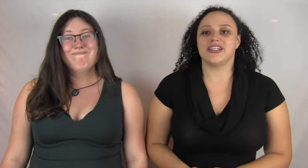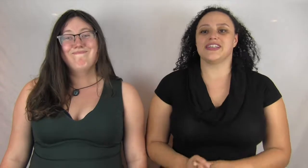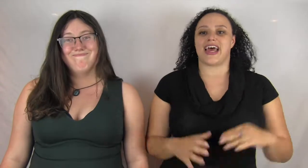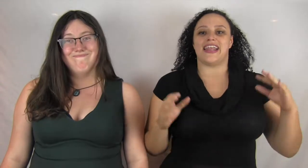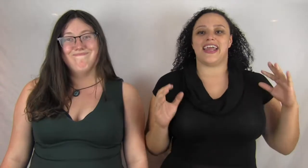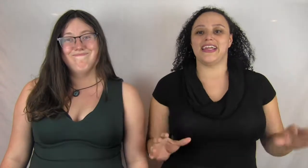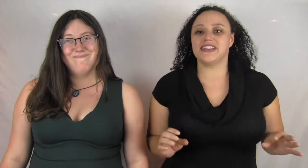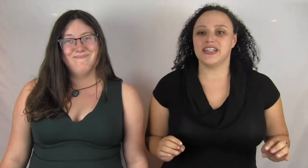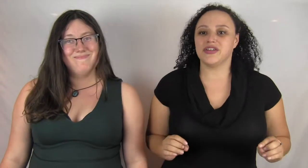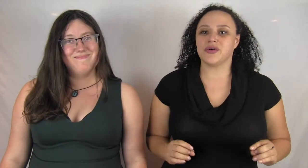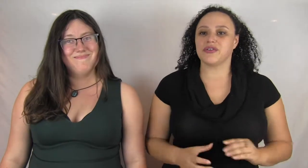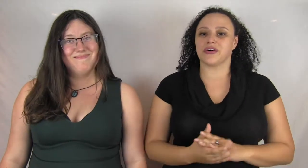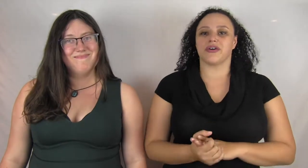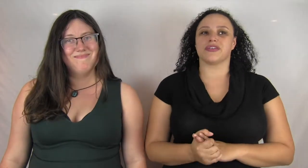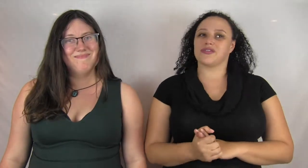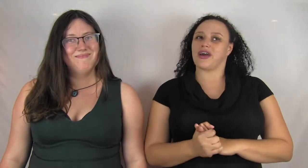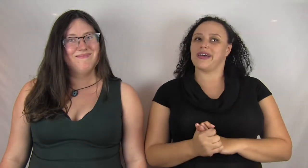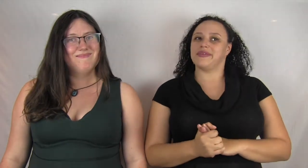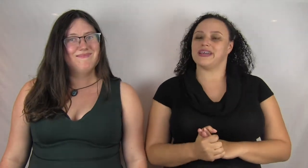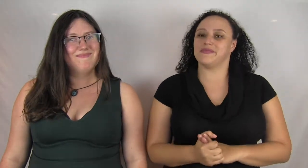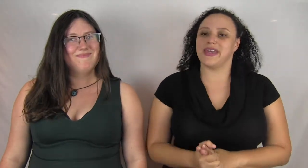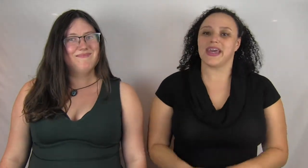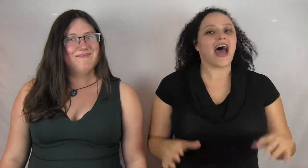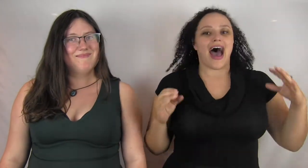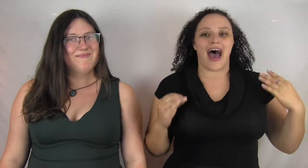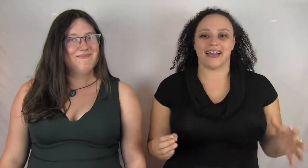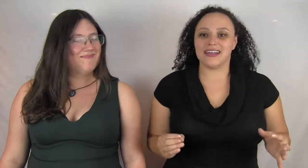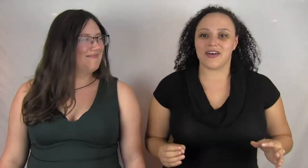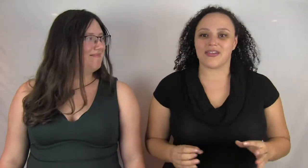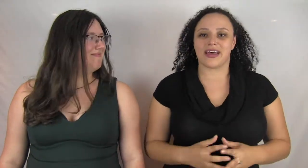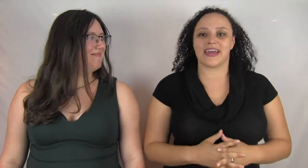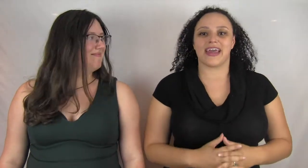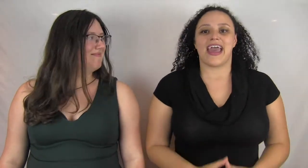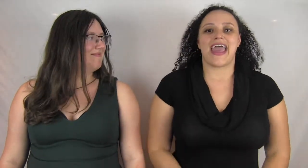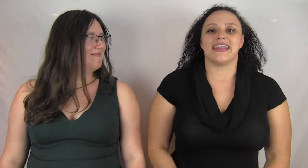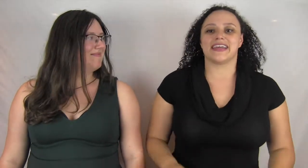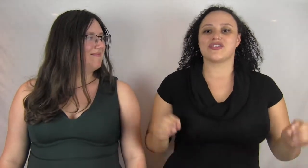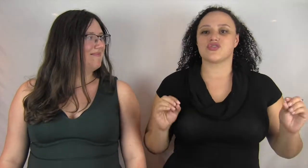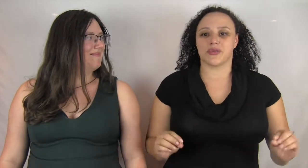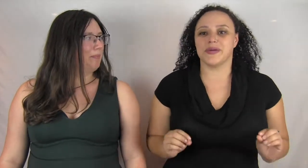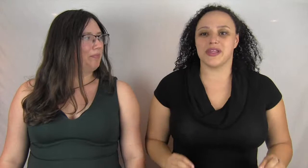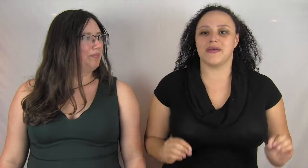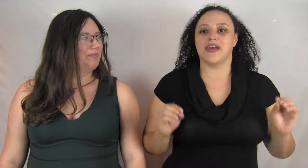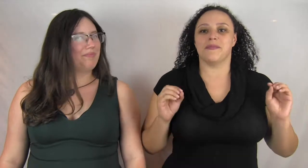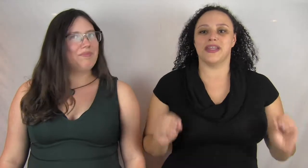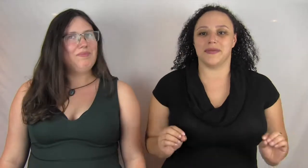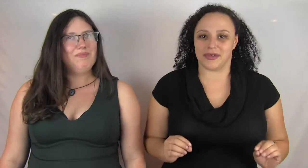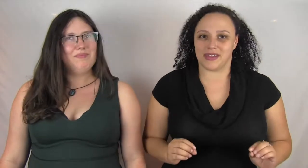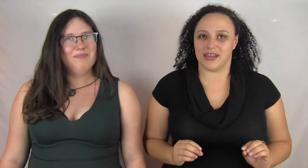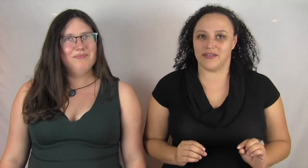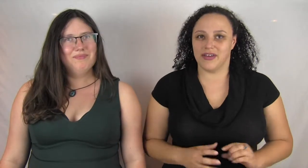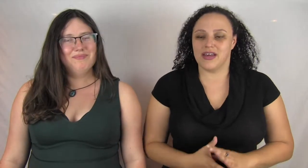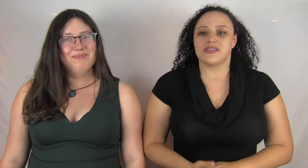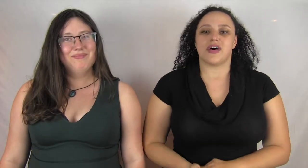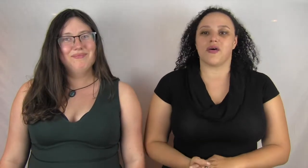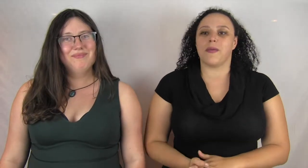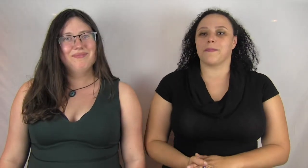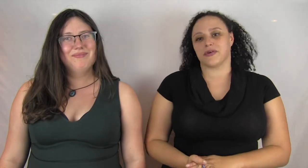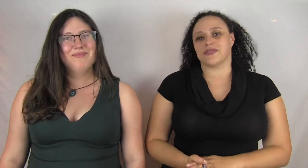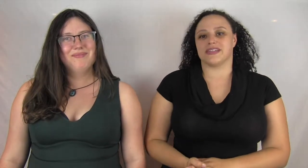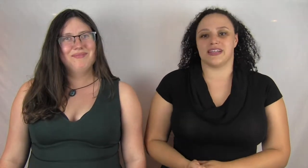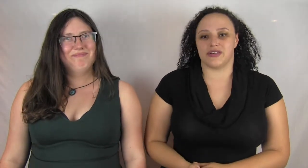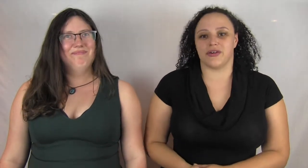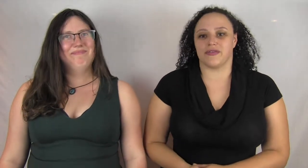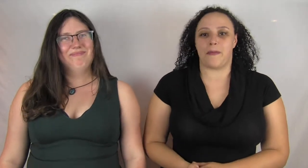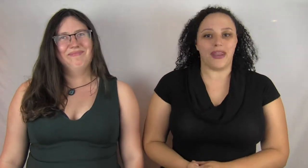She's an 18-year-old girl described as being highly doll-like and extremely manipulative. So,